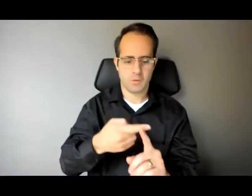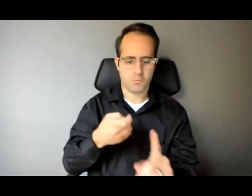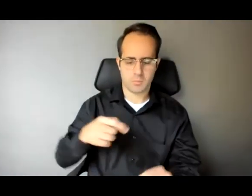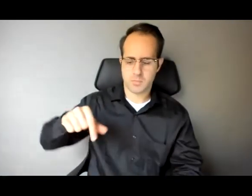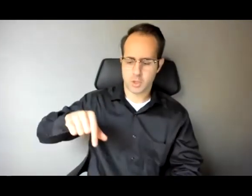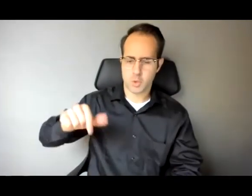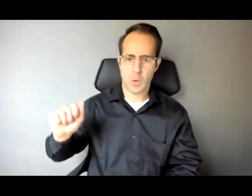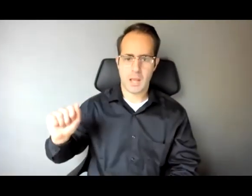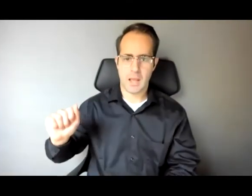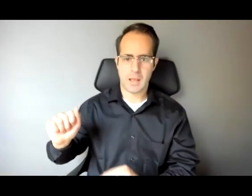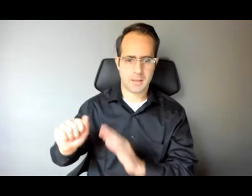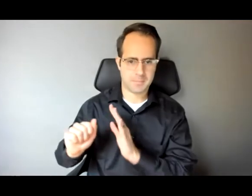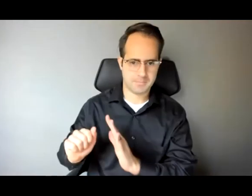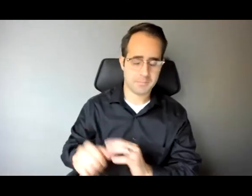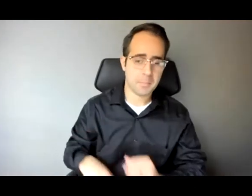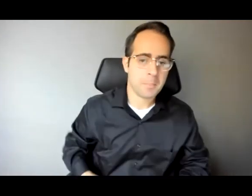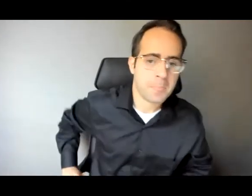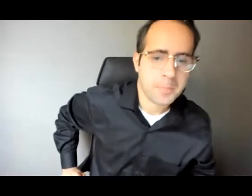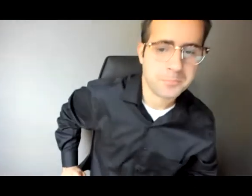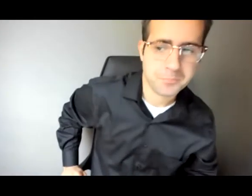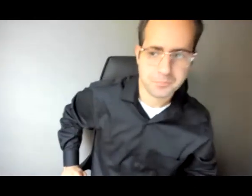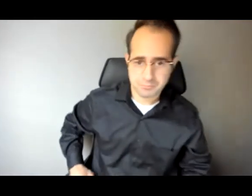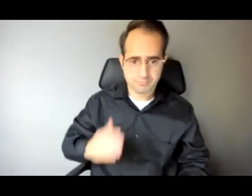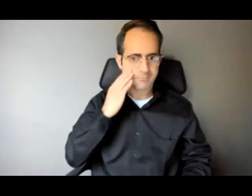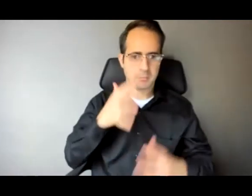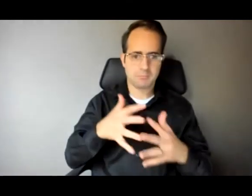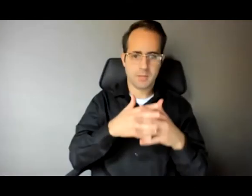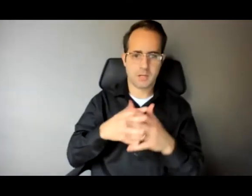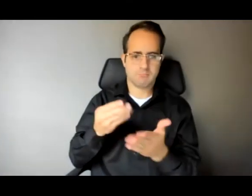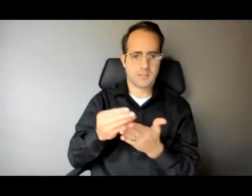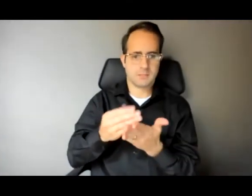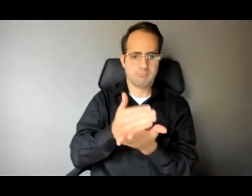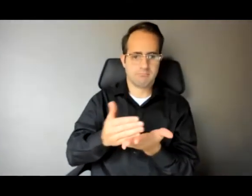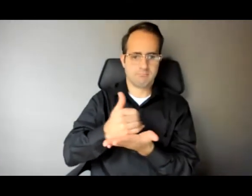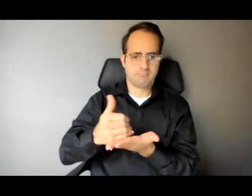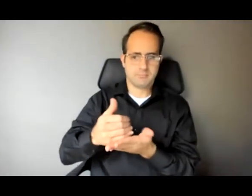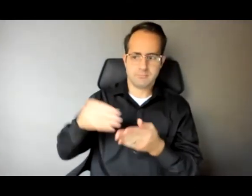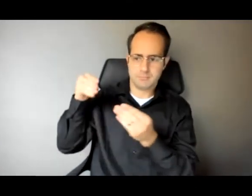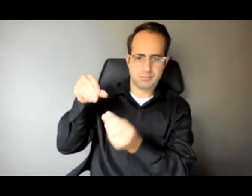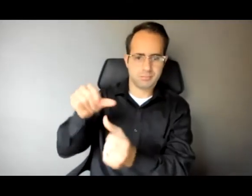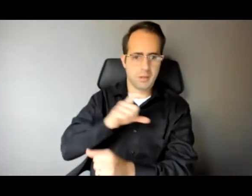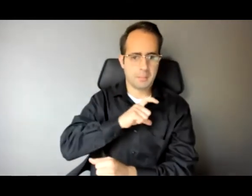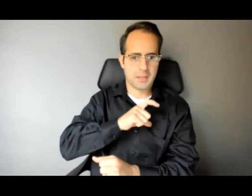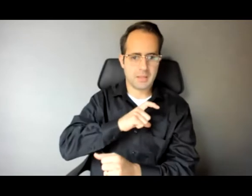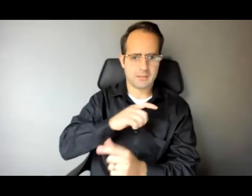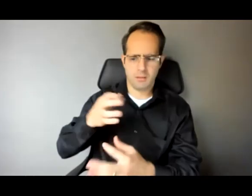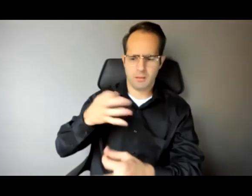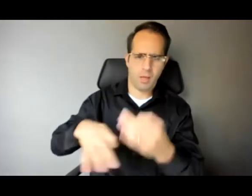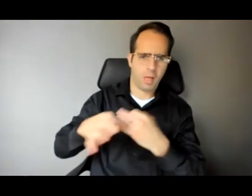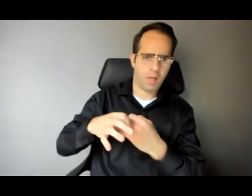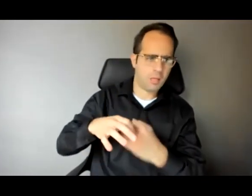chat section with so much of the American budget going towards the police instead of providing a foundation for a healthy society